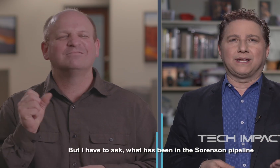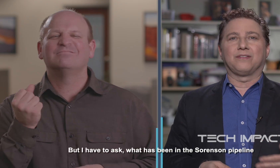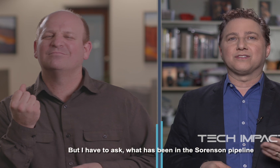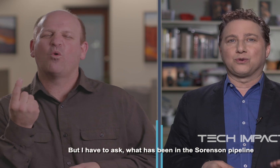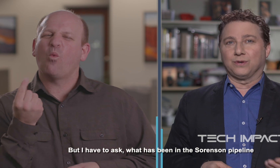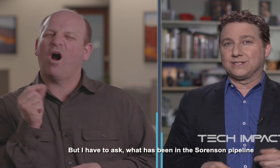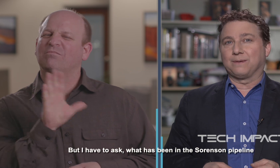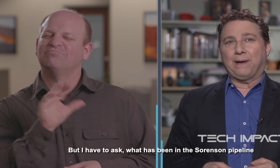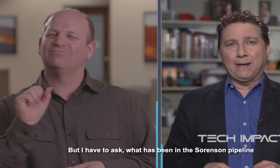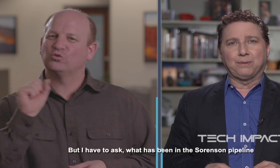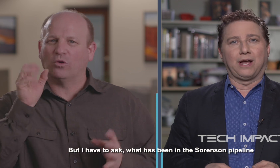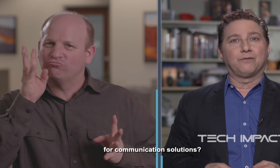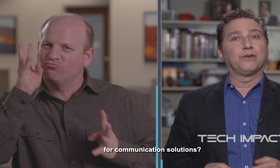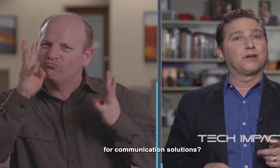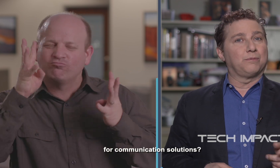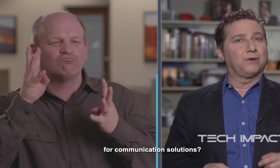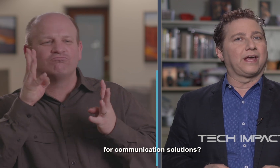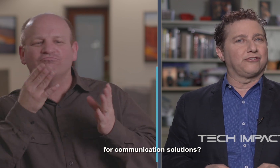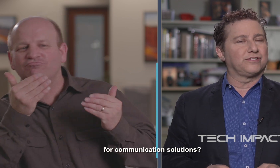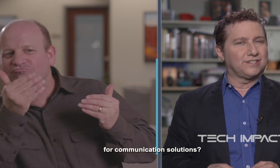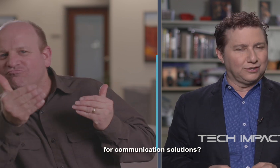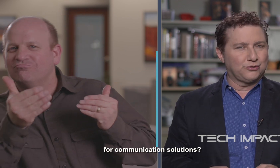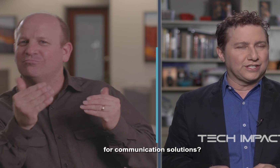in the Sorensen pipeline for communication solutions?